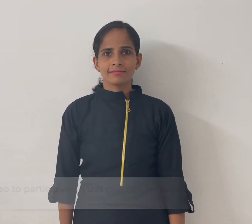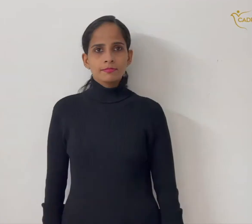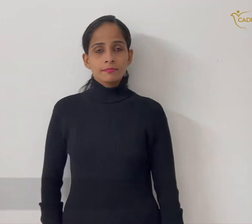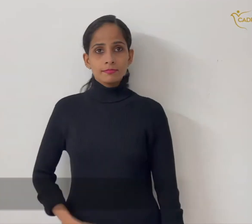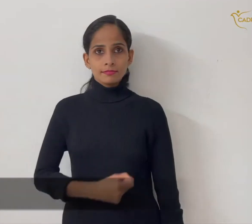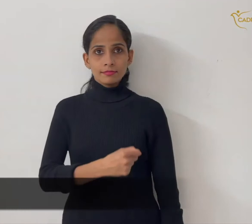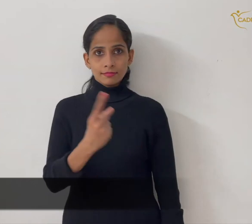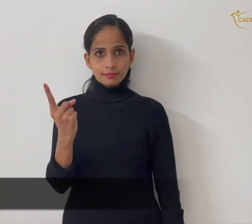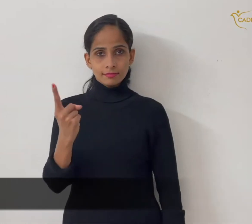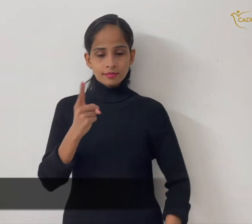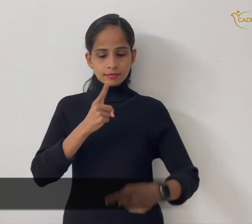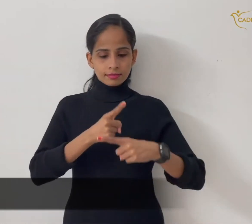Knife